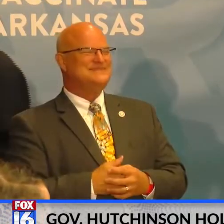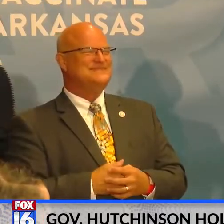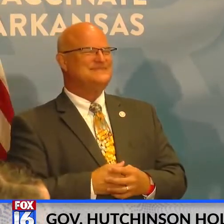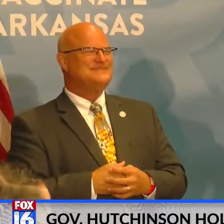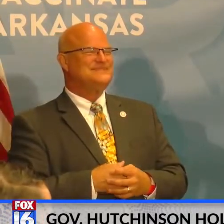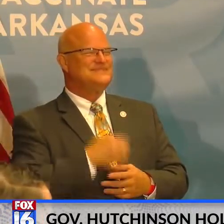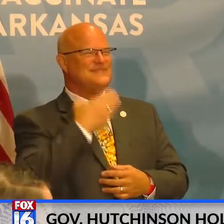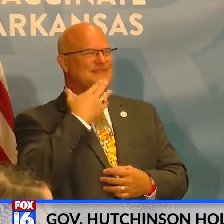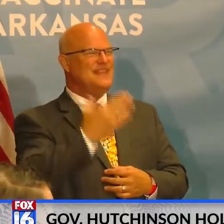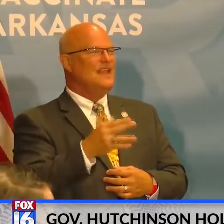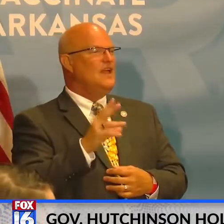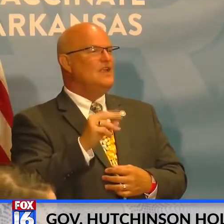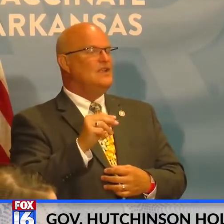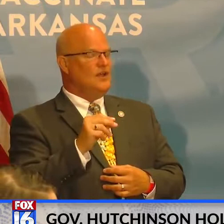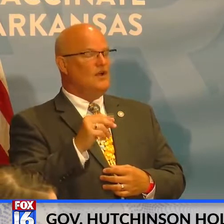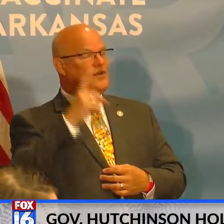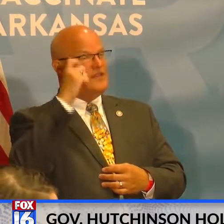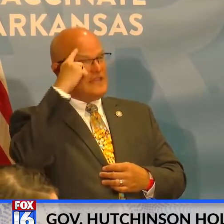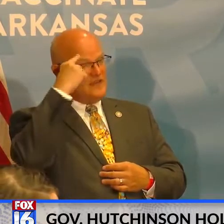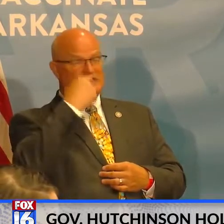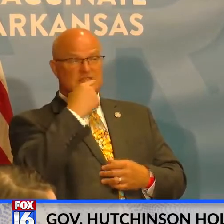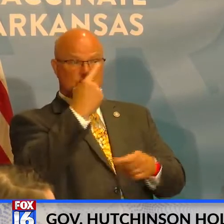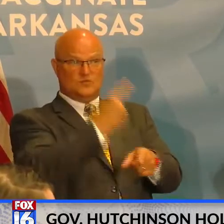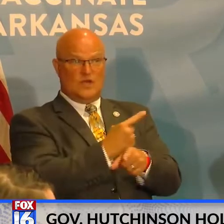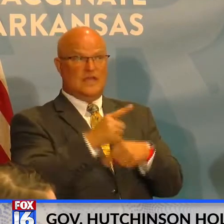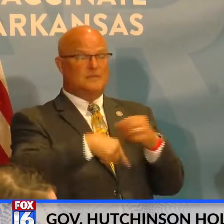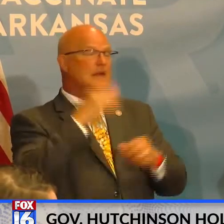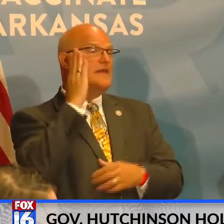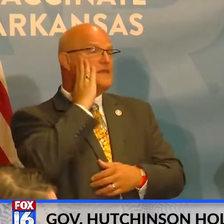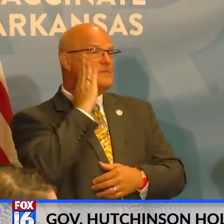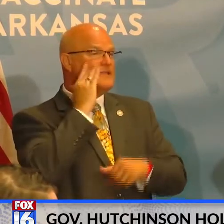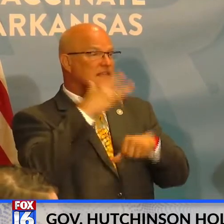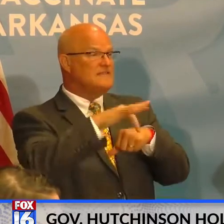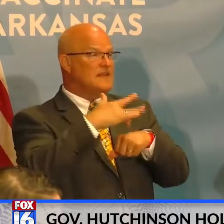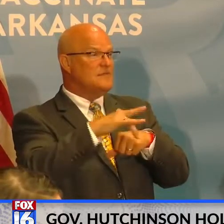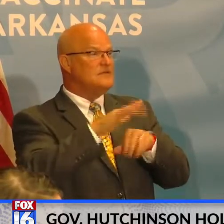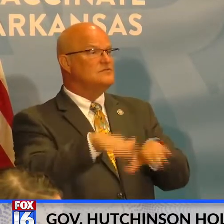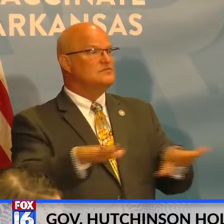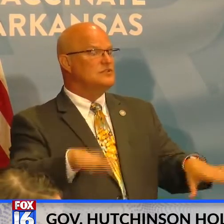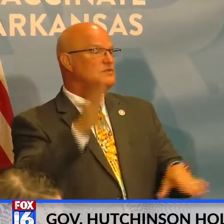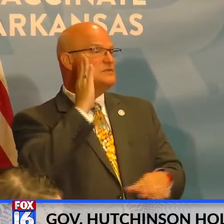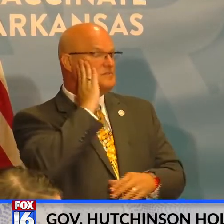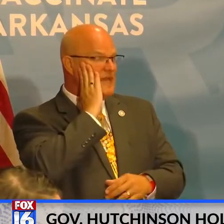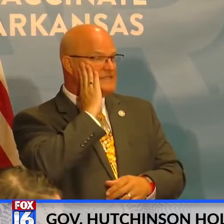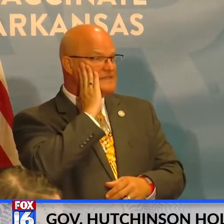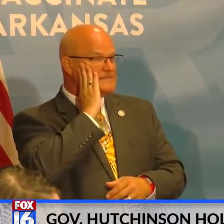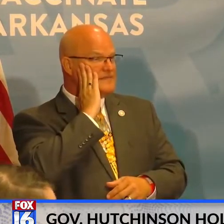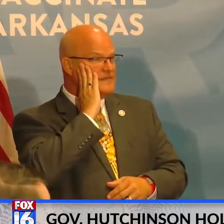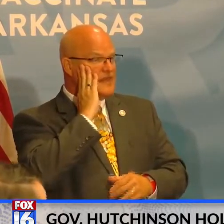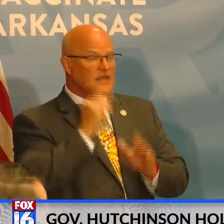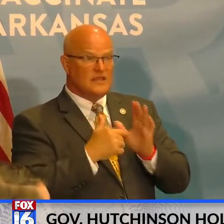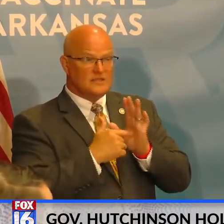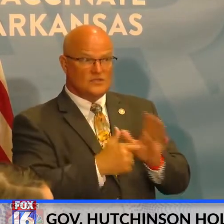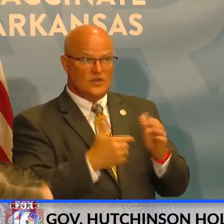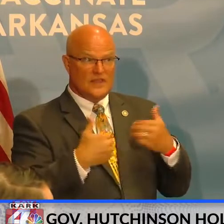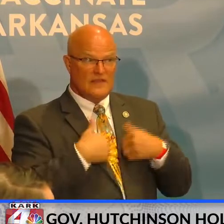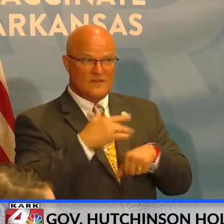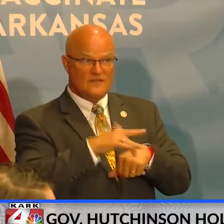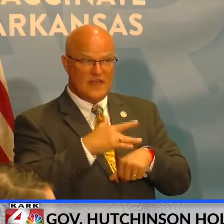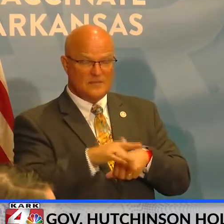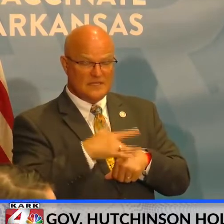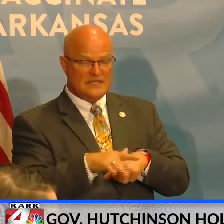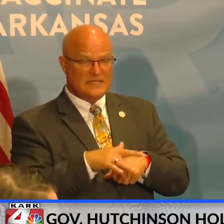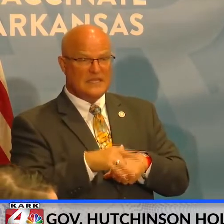Thank you. No, what the governor said is correct with regard to beds and the availability of the Children's Beds. Uh, we are, they show that they have availability today.